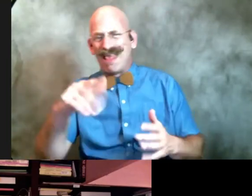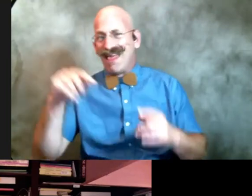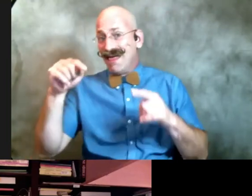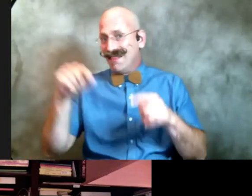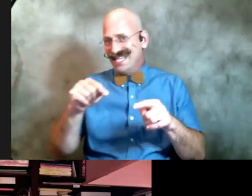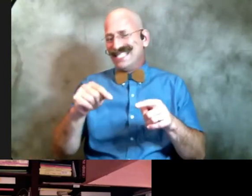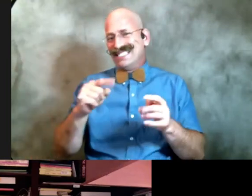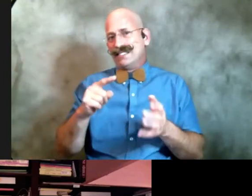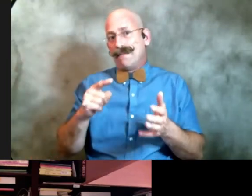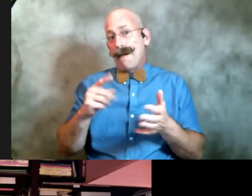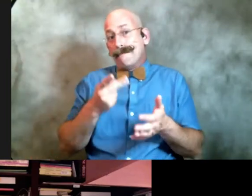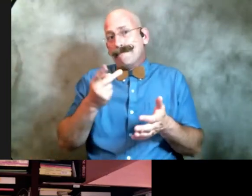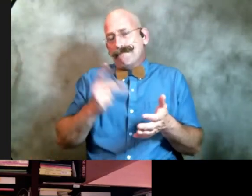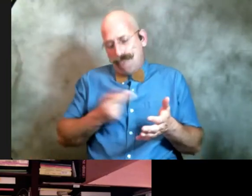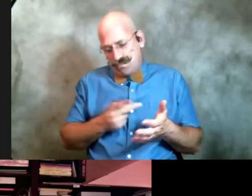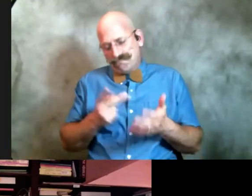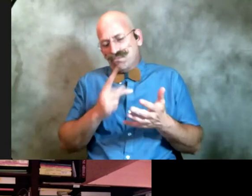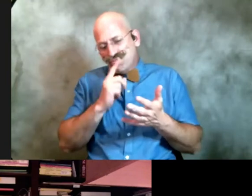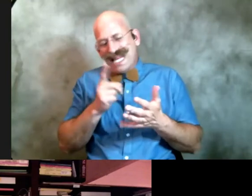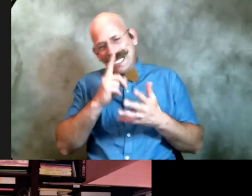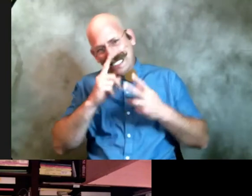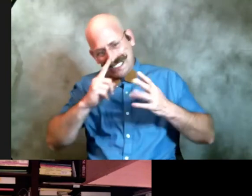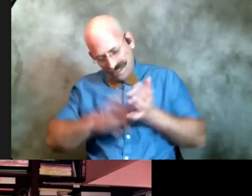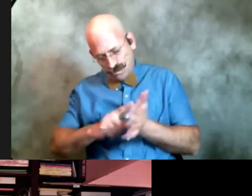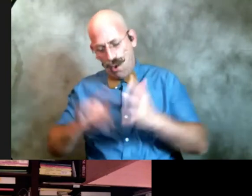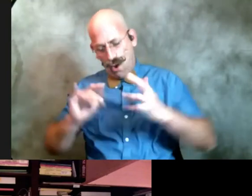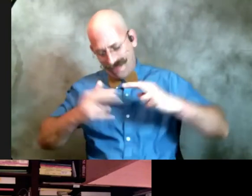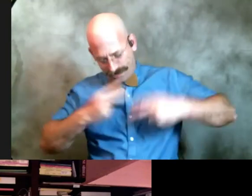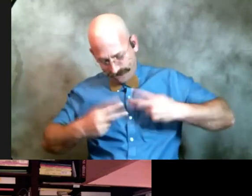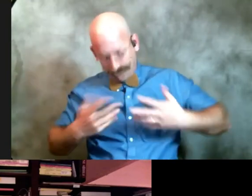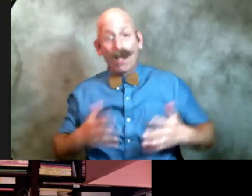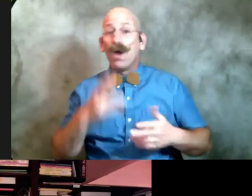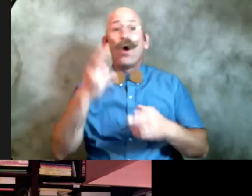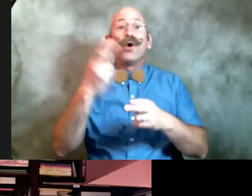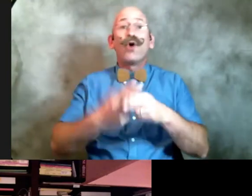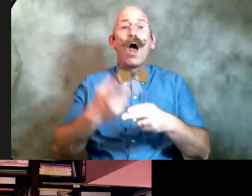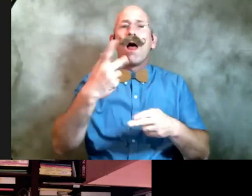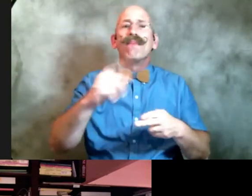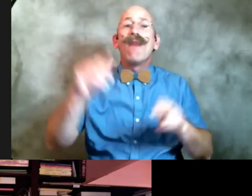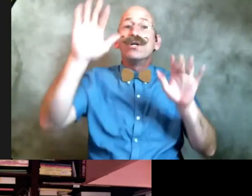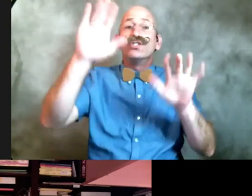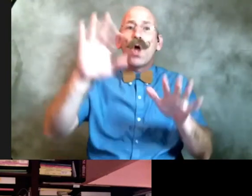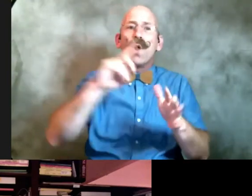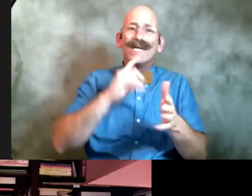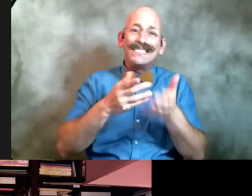exploration of that problem and it's called the snow is there faint